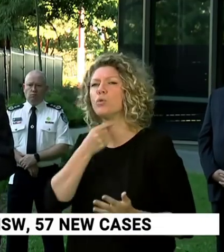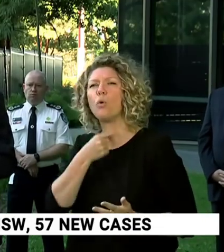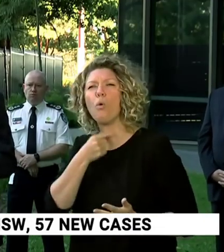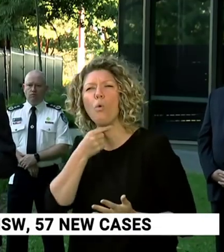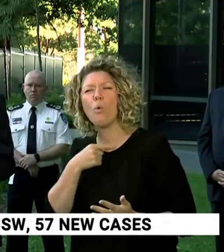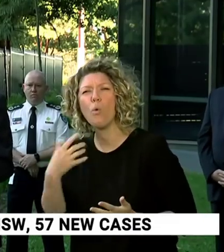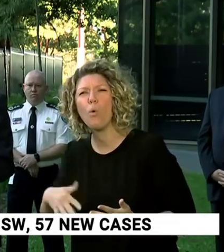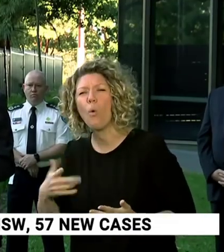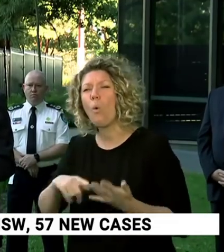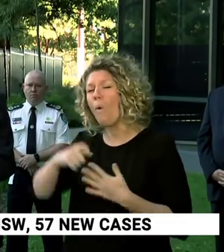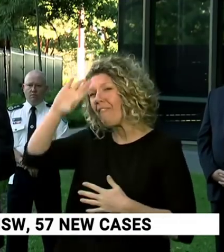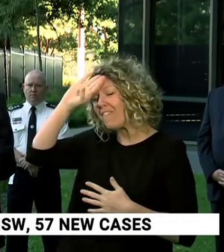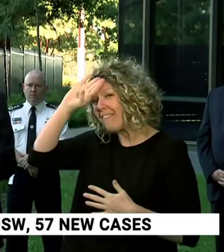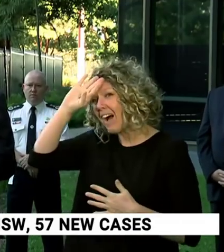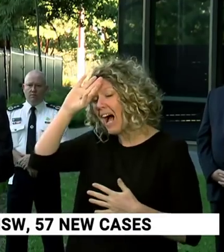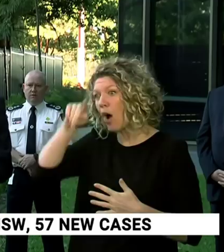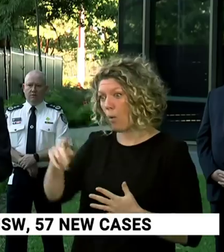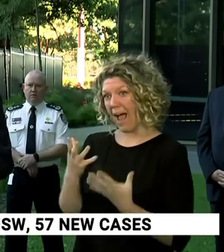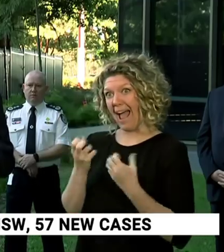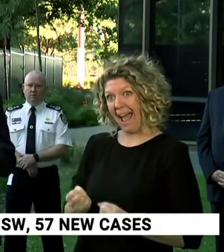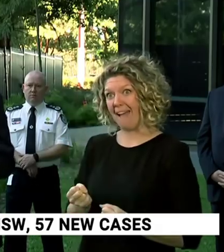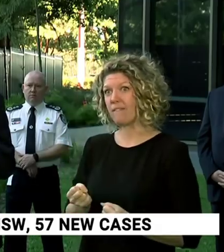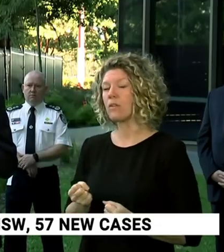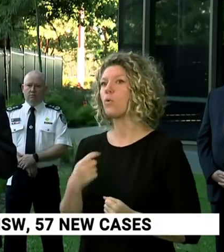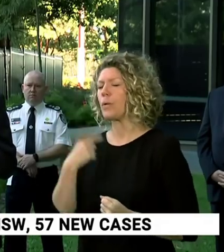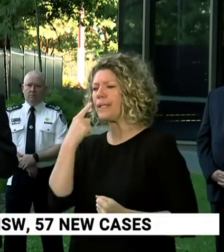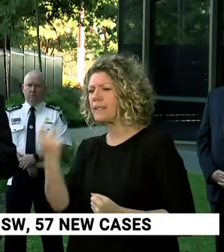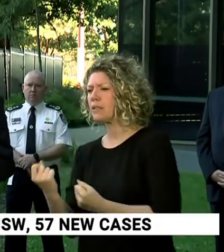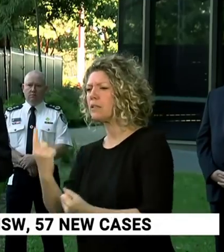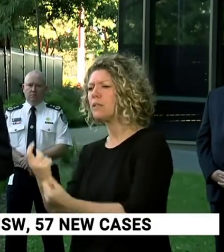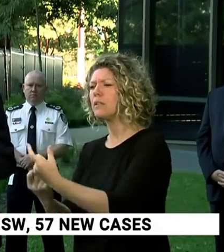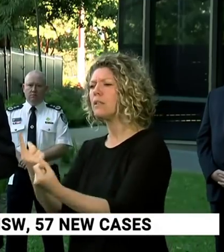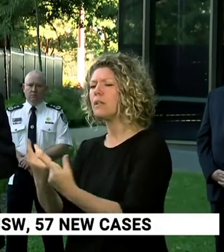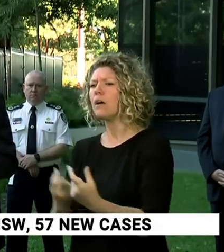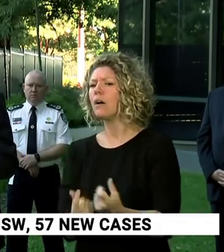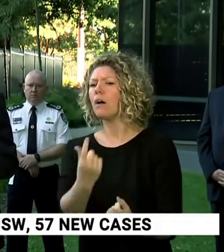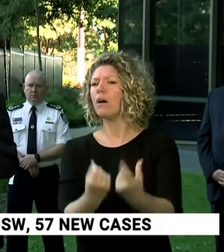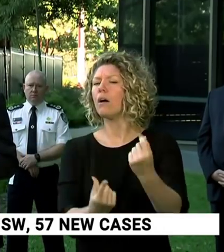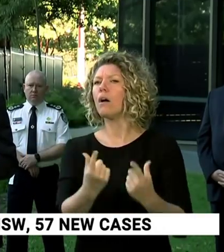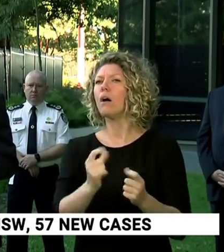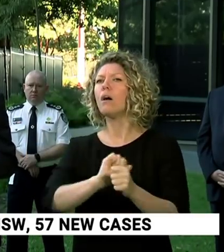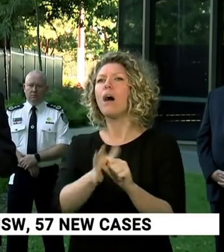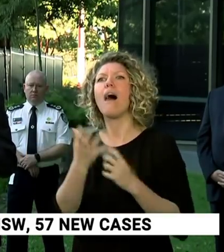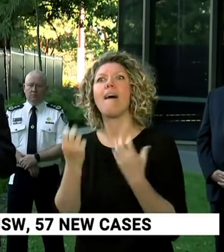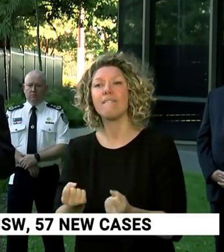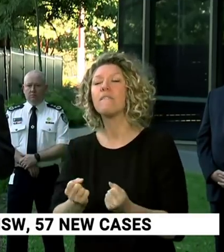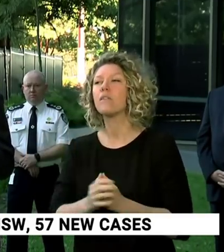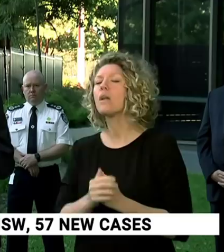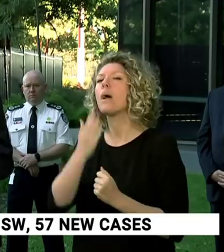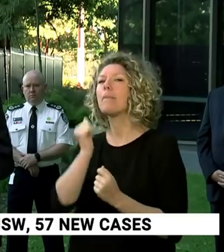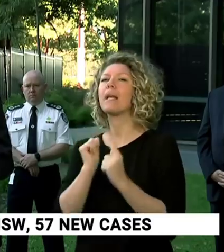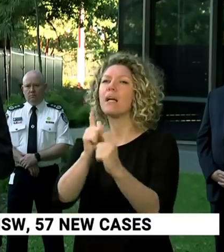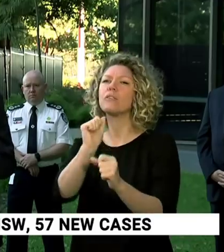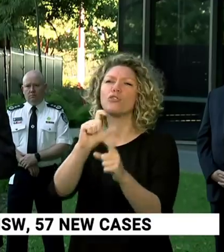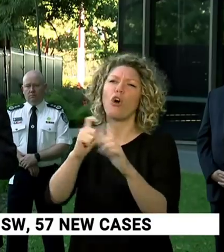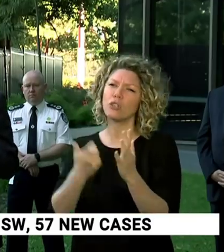throat or fever, in the areas where we've seen some evidence of local transmission to talk to their